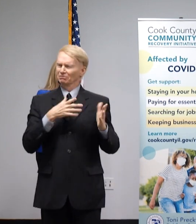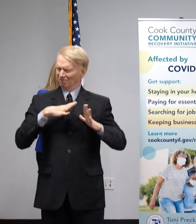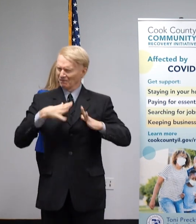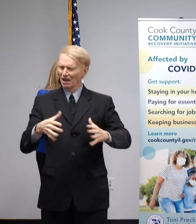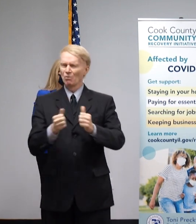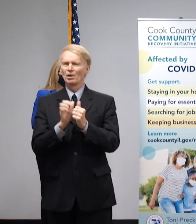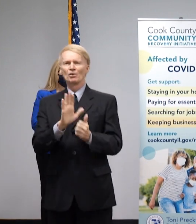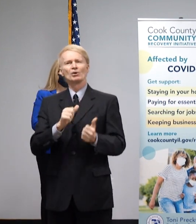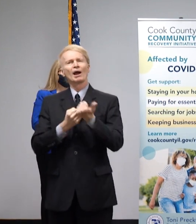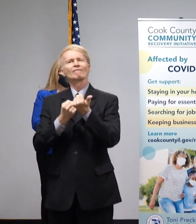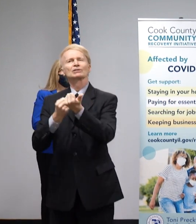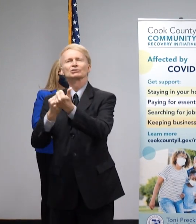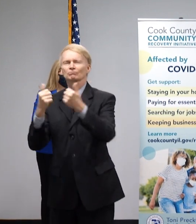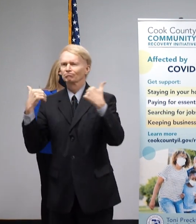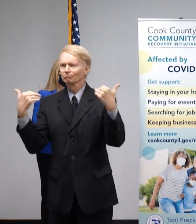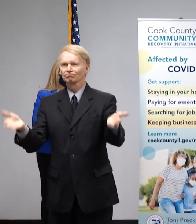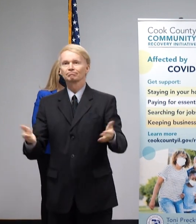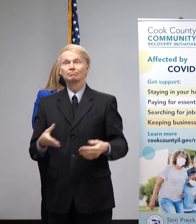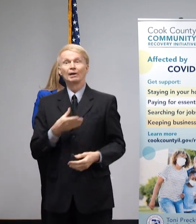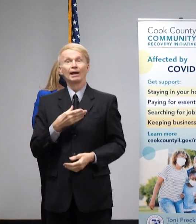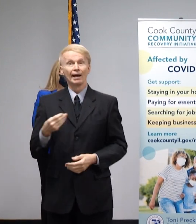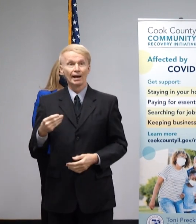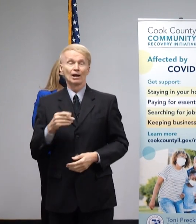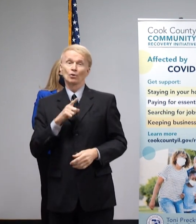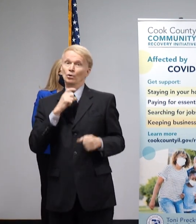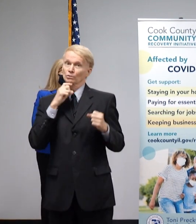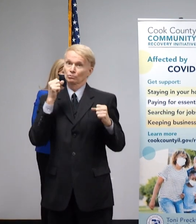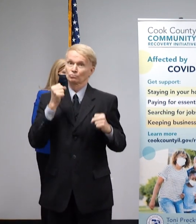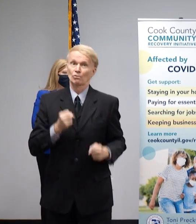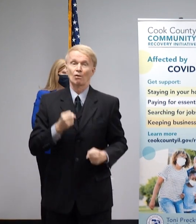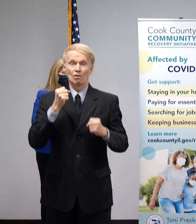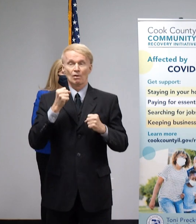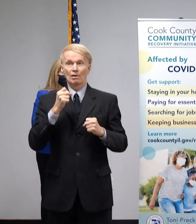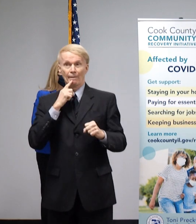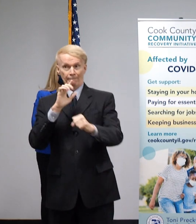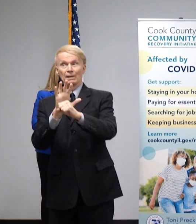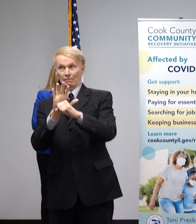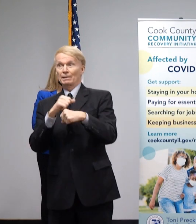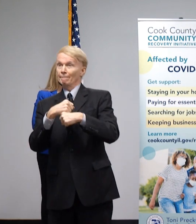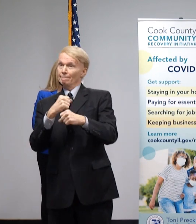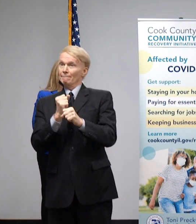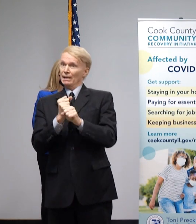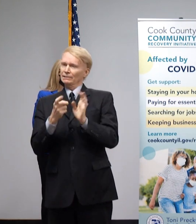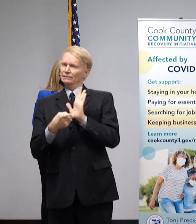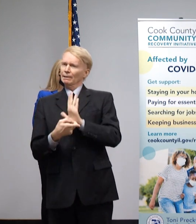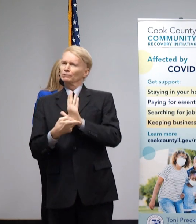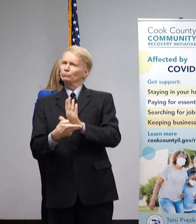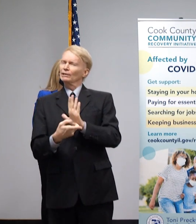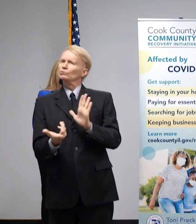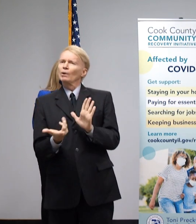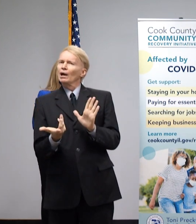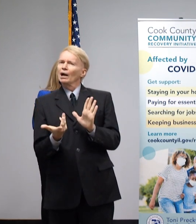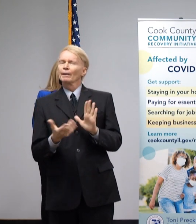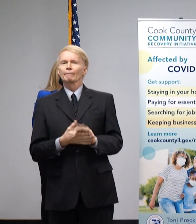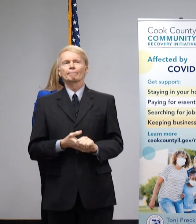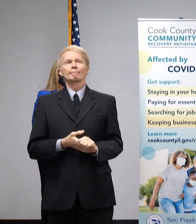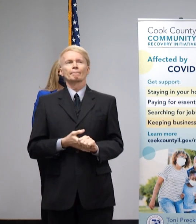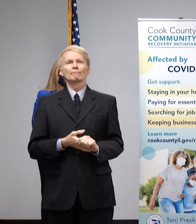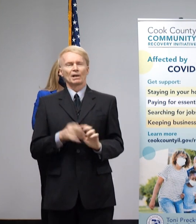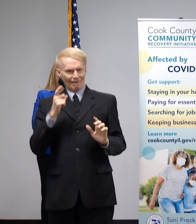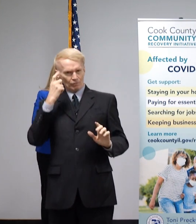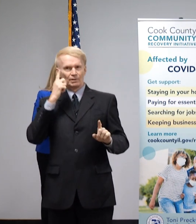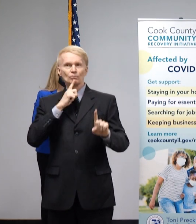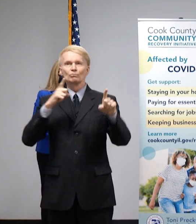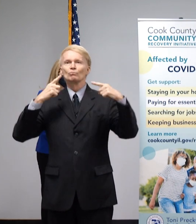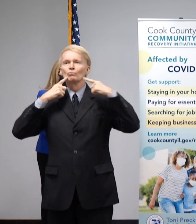and Harold, of course, your work and your commitment is a demonstration of what it means when government works.